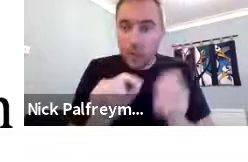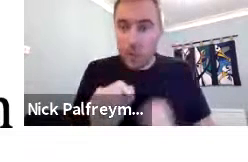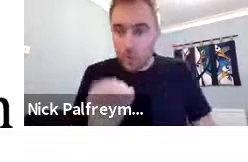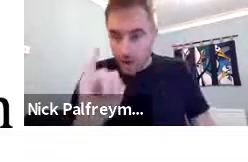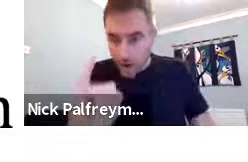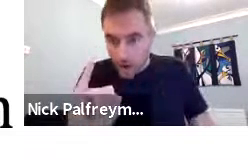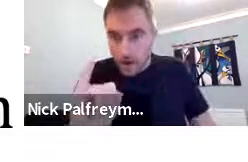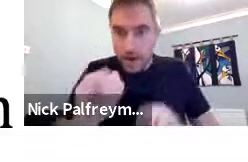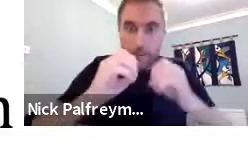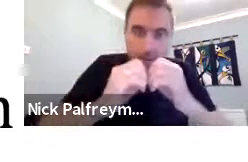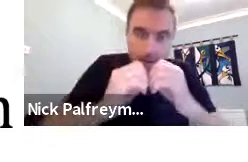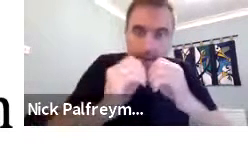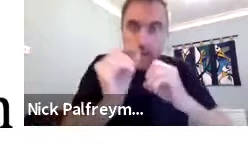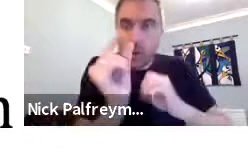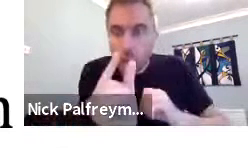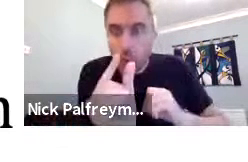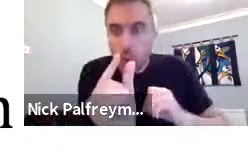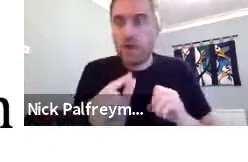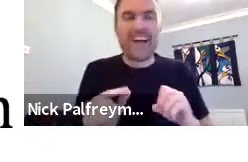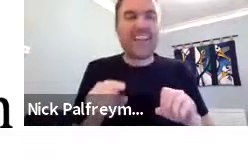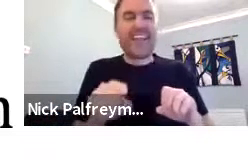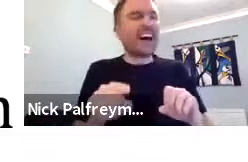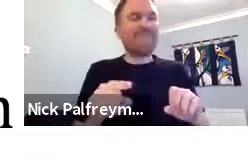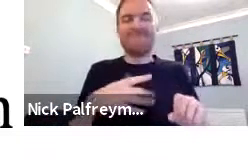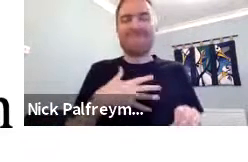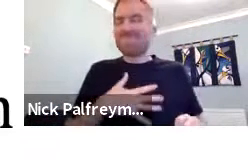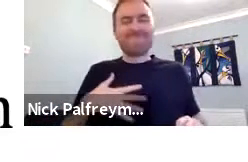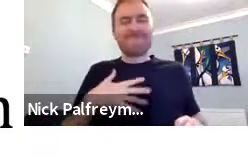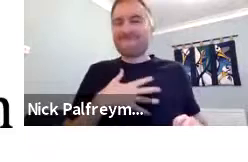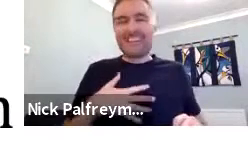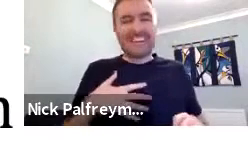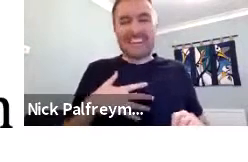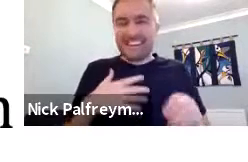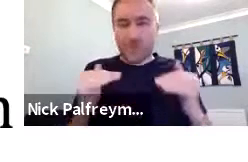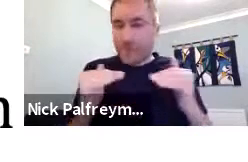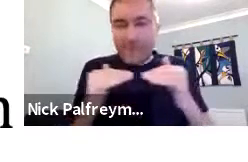letters, ibu, i, b, and u.